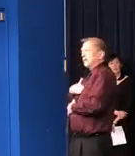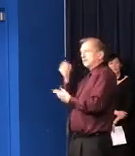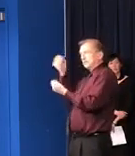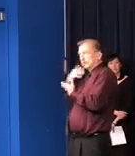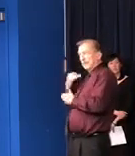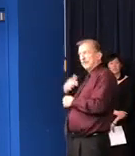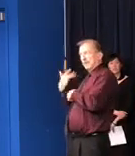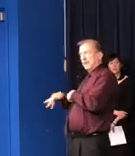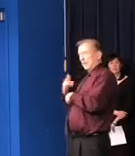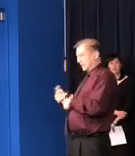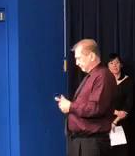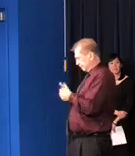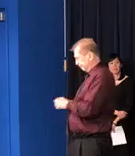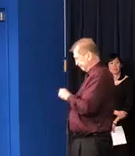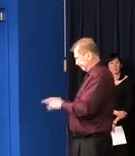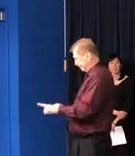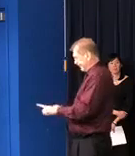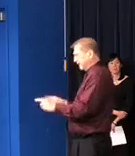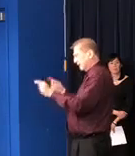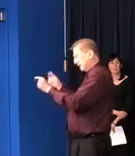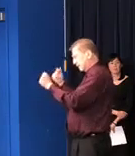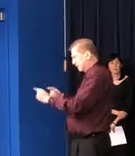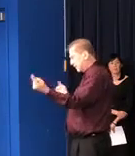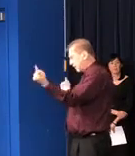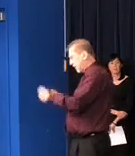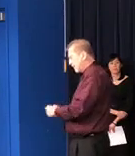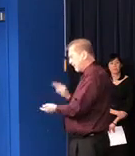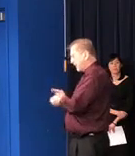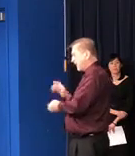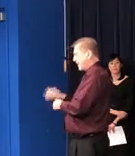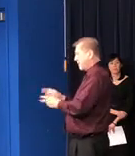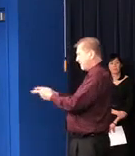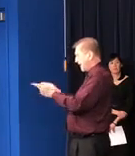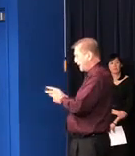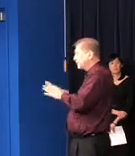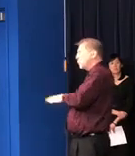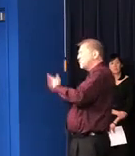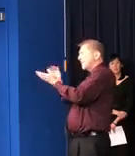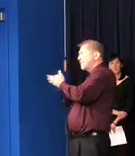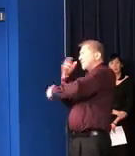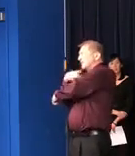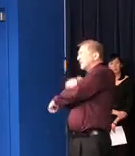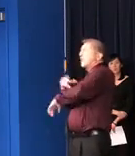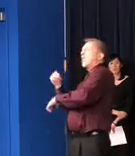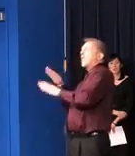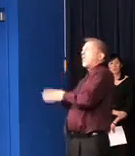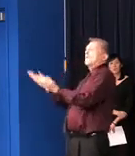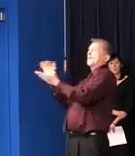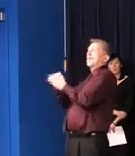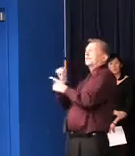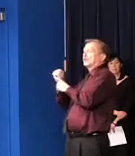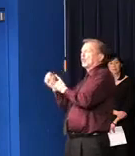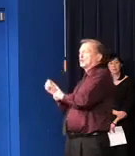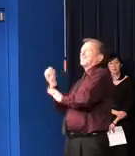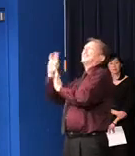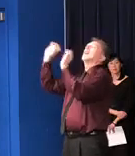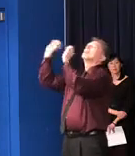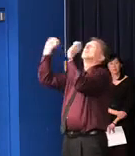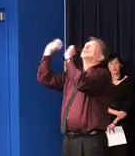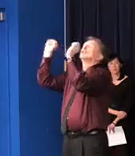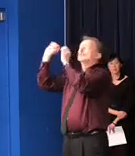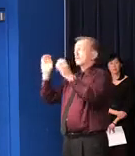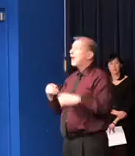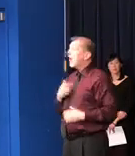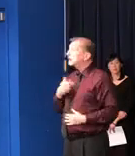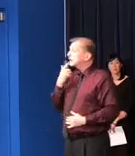this afternoon, this evening, to come to this location to help us out. So that's the situation that we're in. talked about a shortage